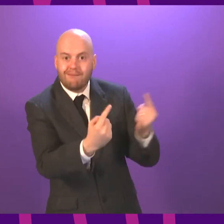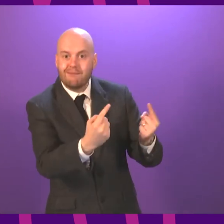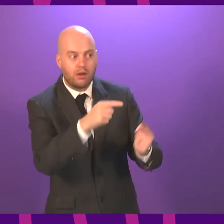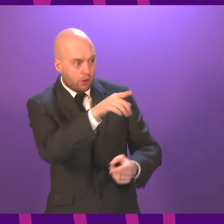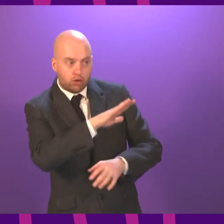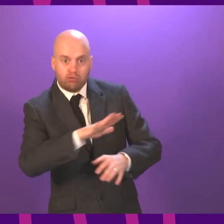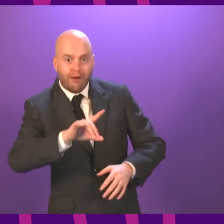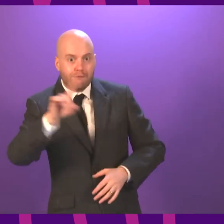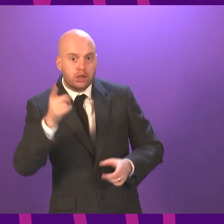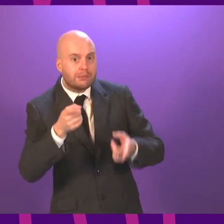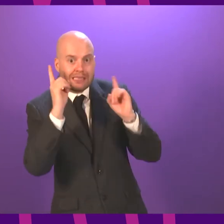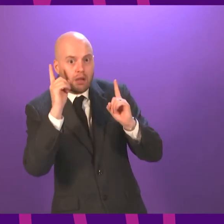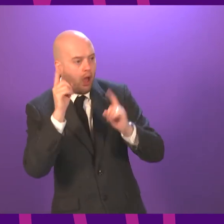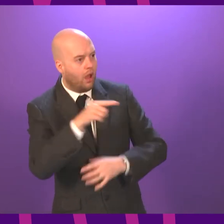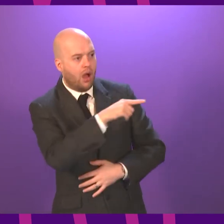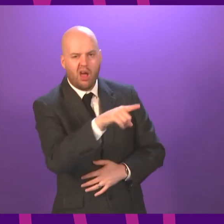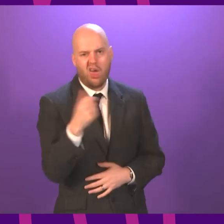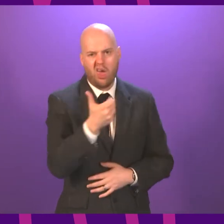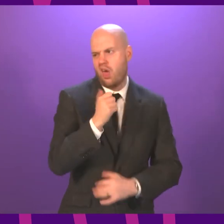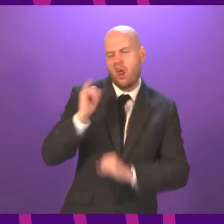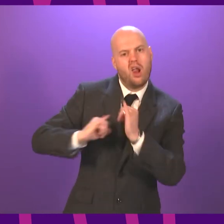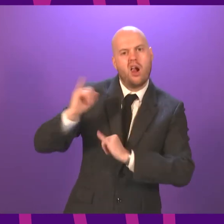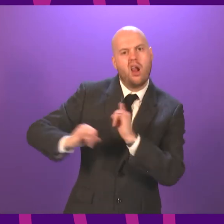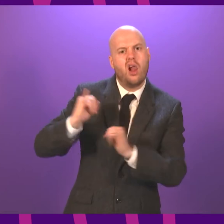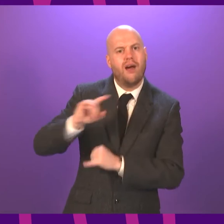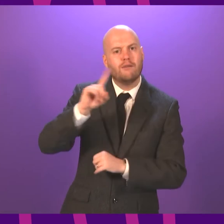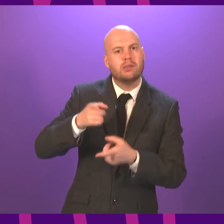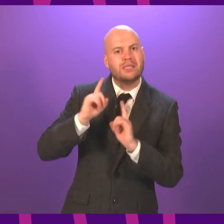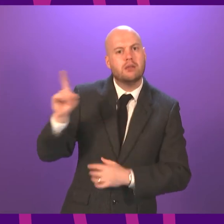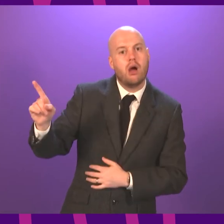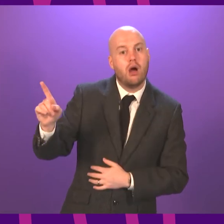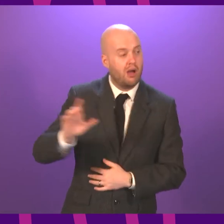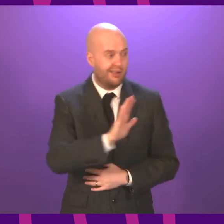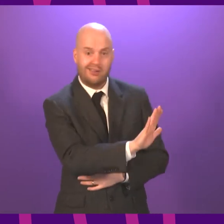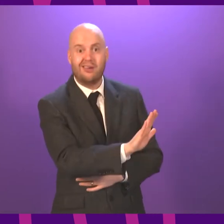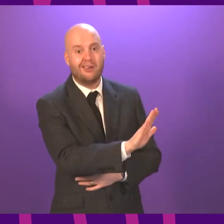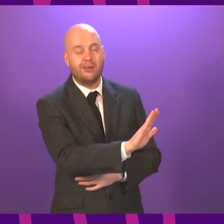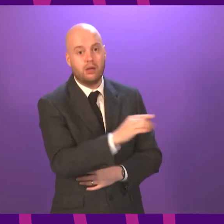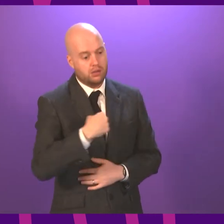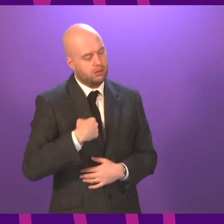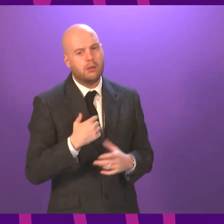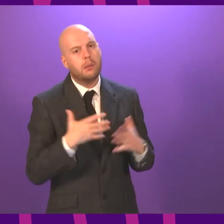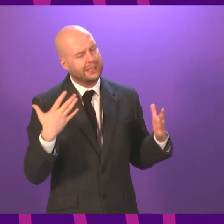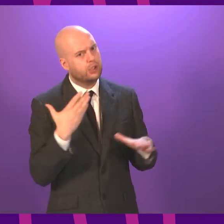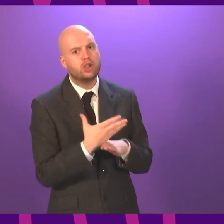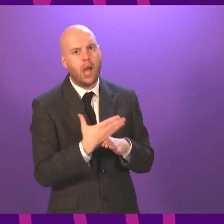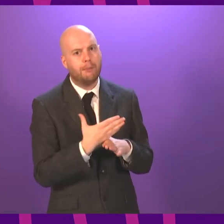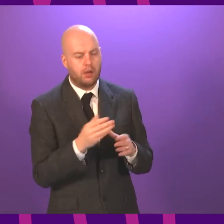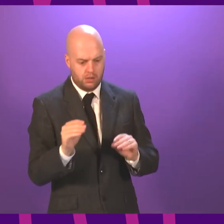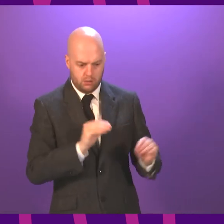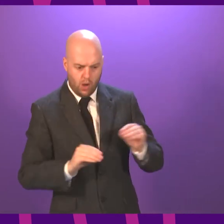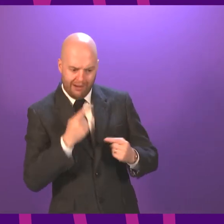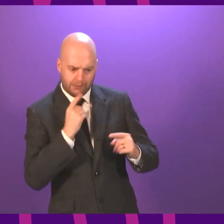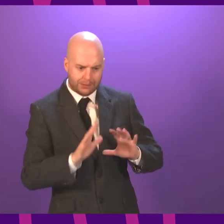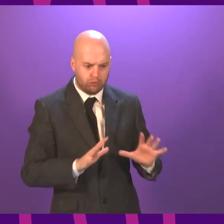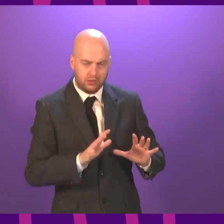have the benefit of hindsight to tell us what we should have done. But when you're taking these decisions in the moment, you have to act